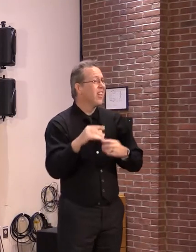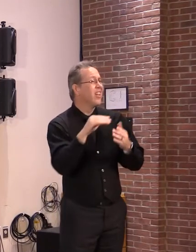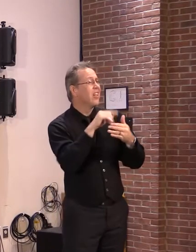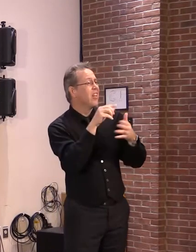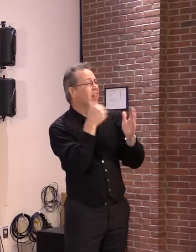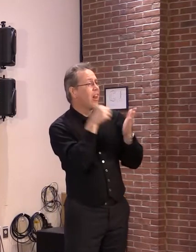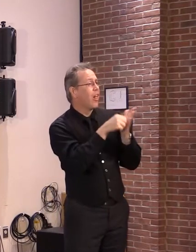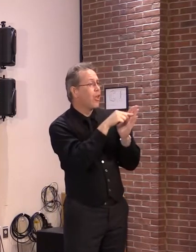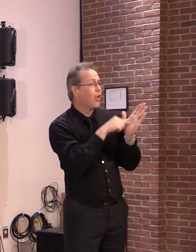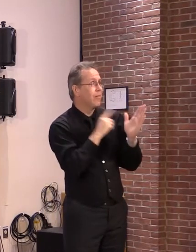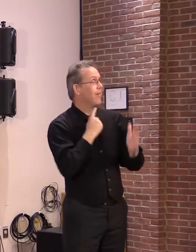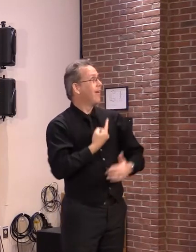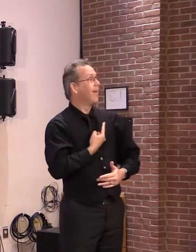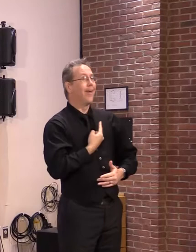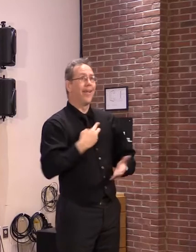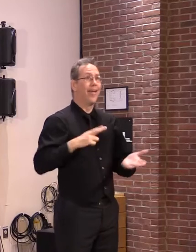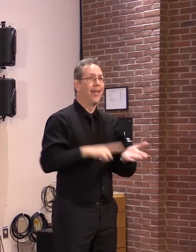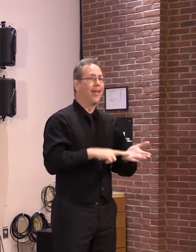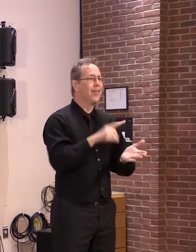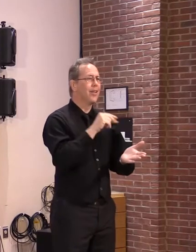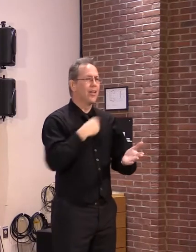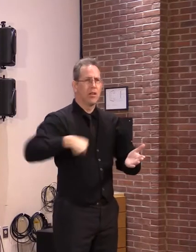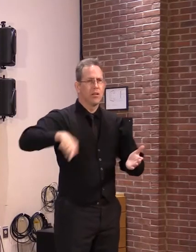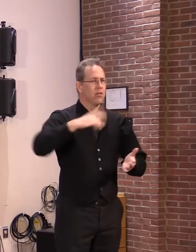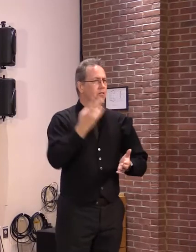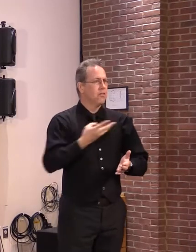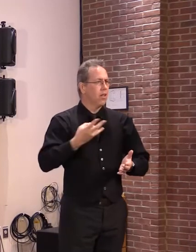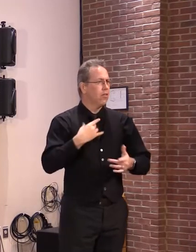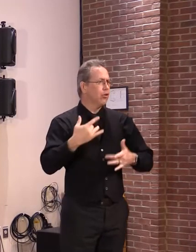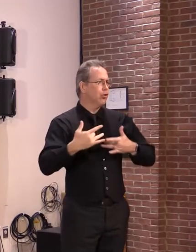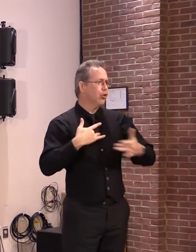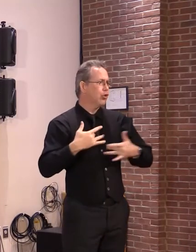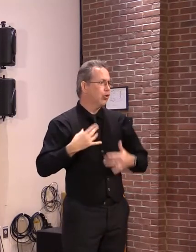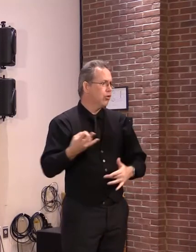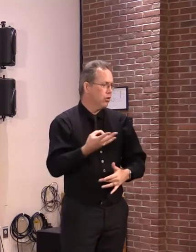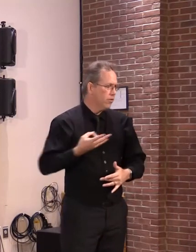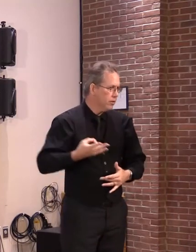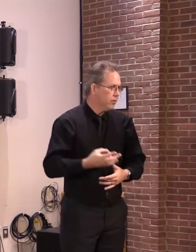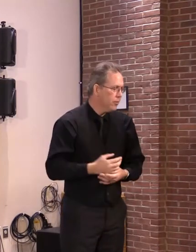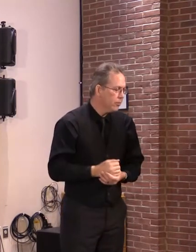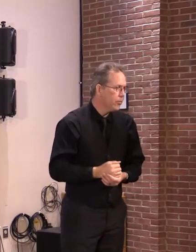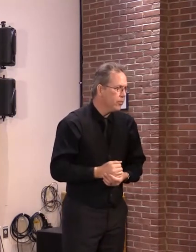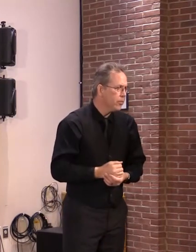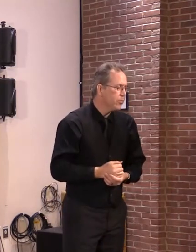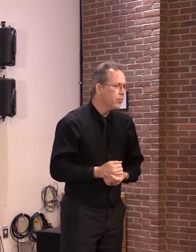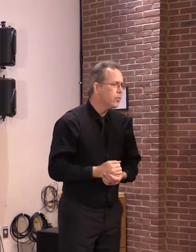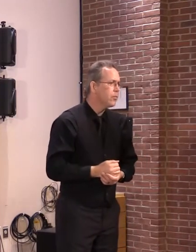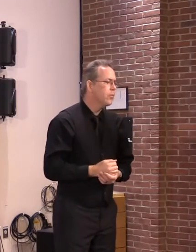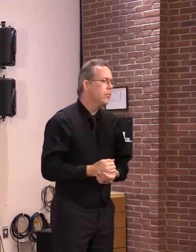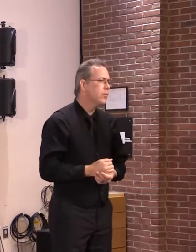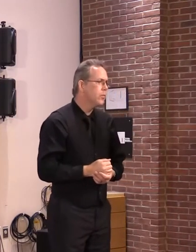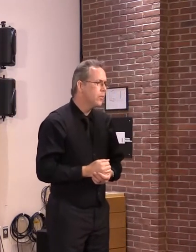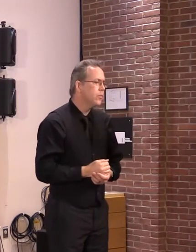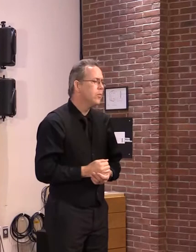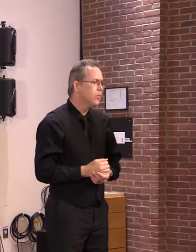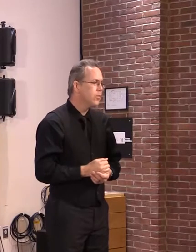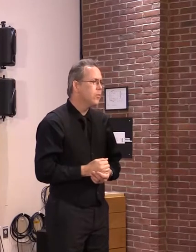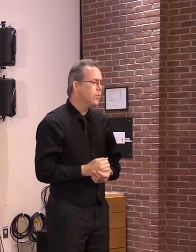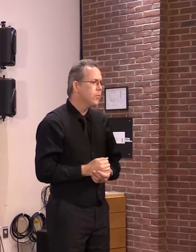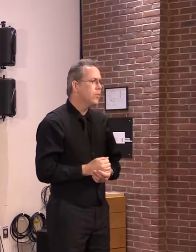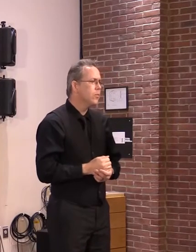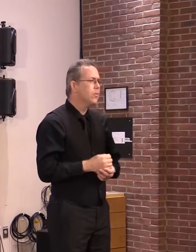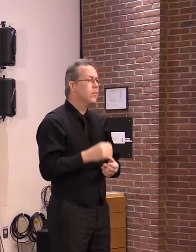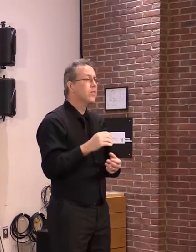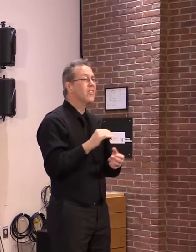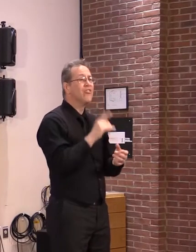is my concern alone. If anyone is, I've referenced these, this issue, frankly, I don't think has gotten enough attention